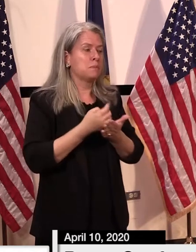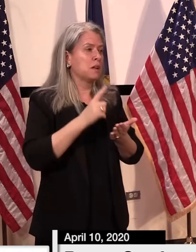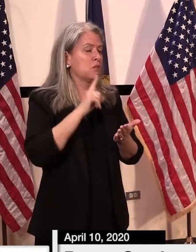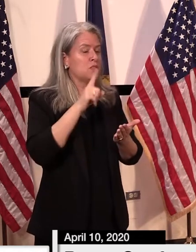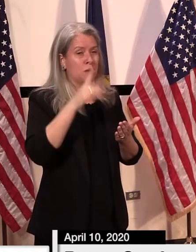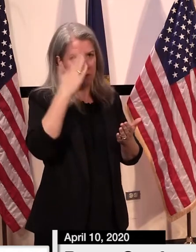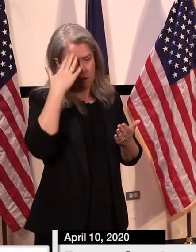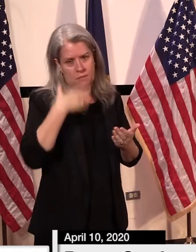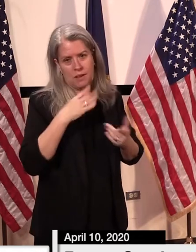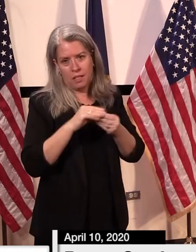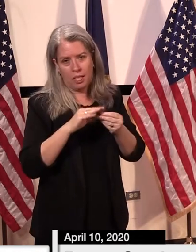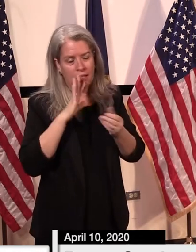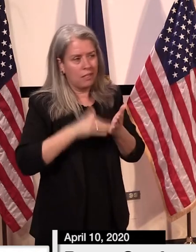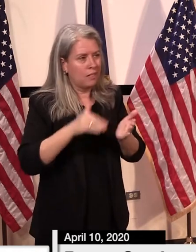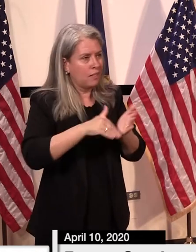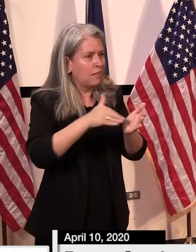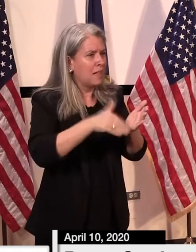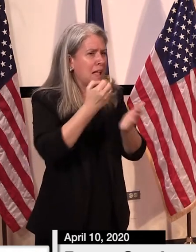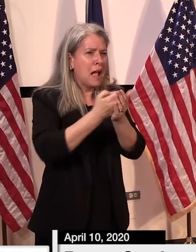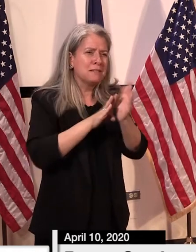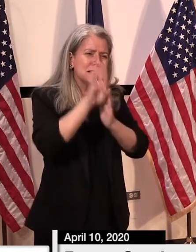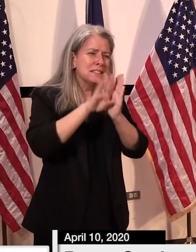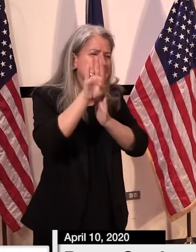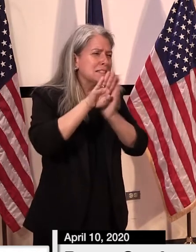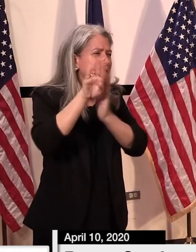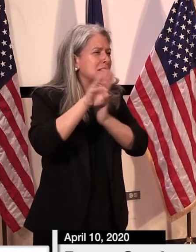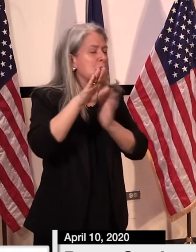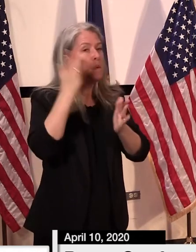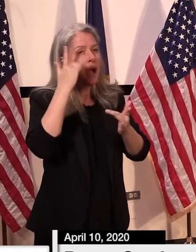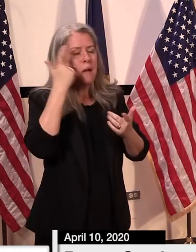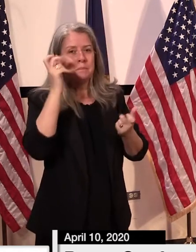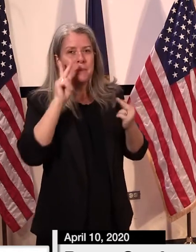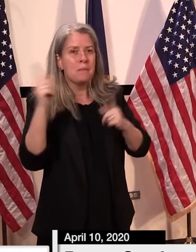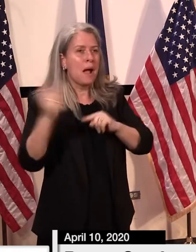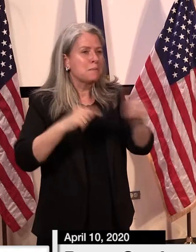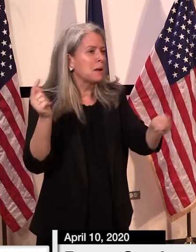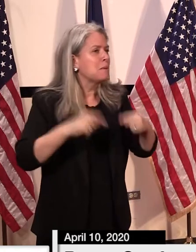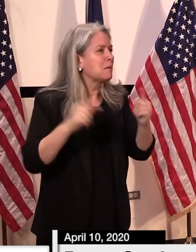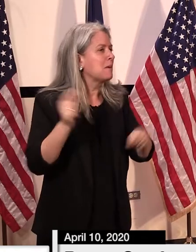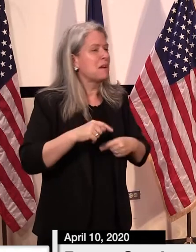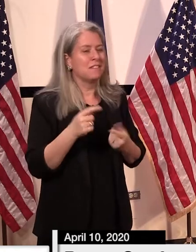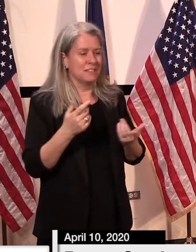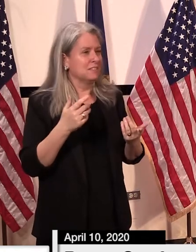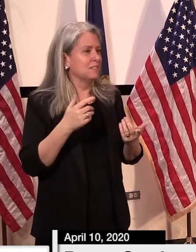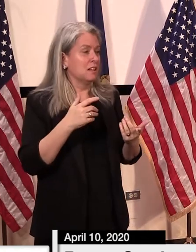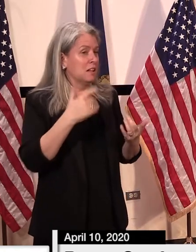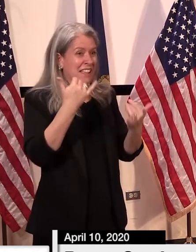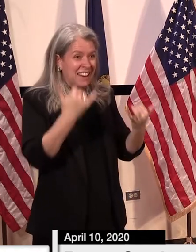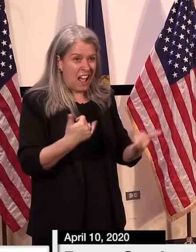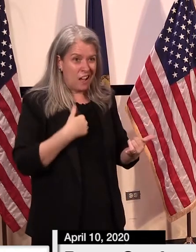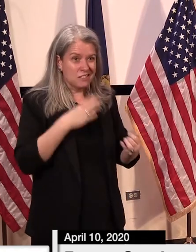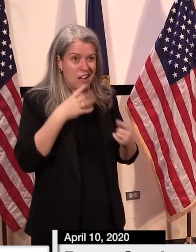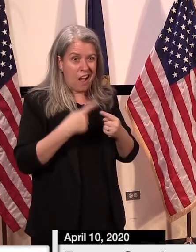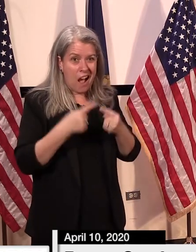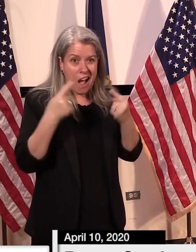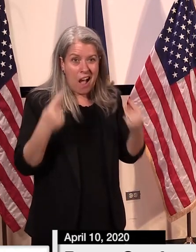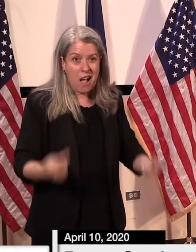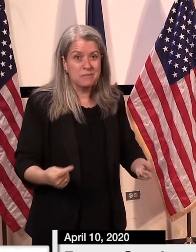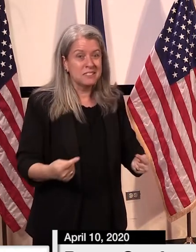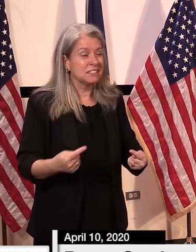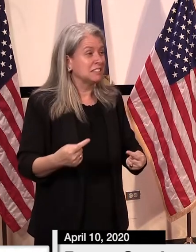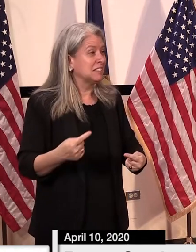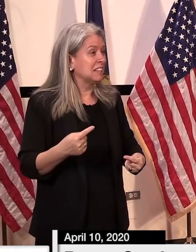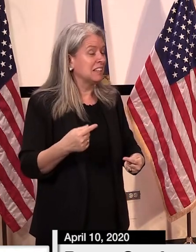how much i talk about the economy and growing the economy making vermont more affordable and so forth who would have thought that we'd be in a position